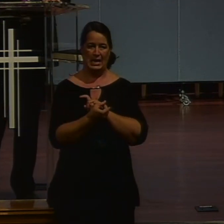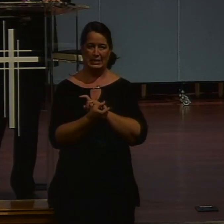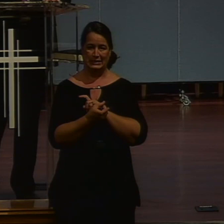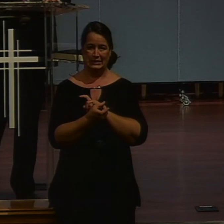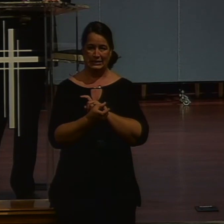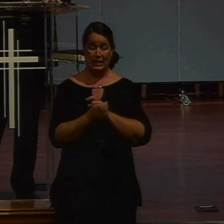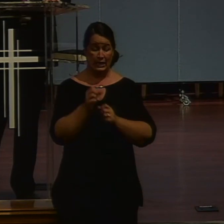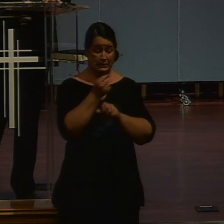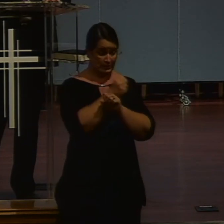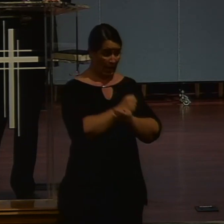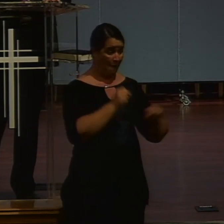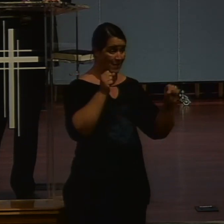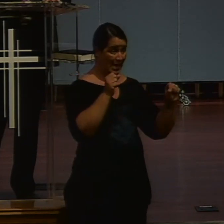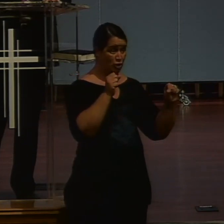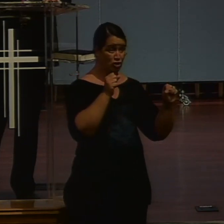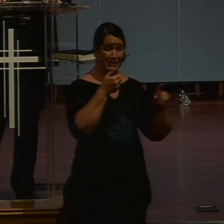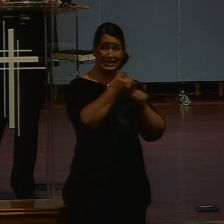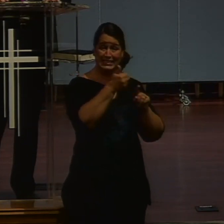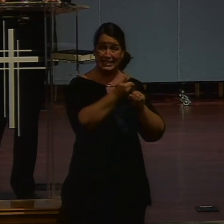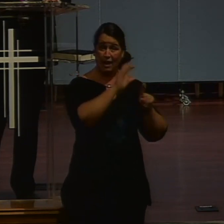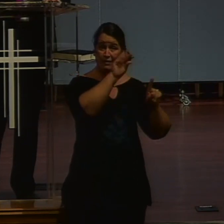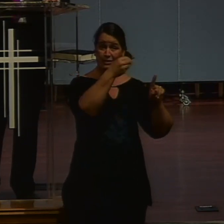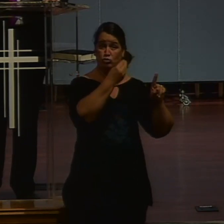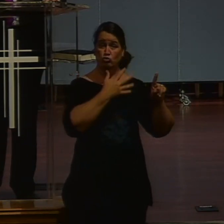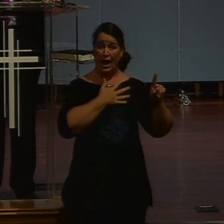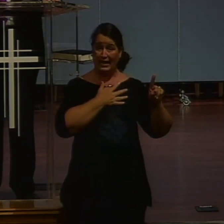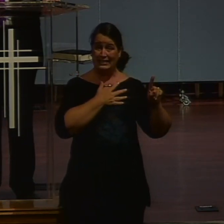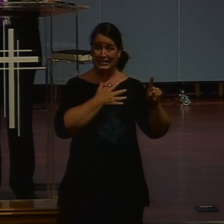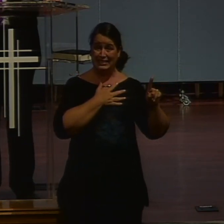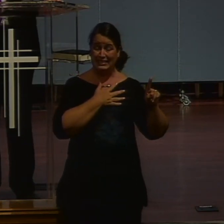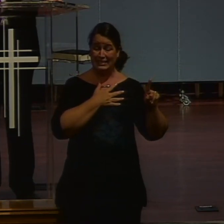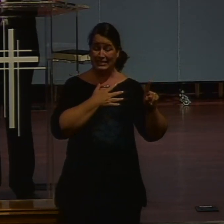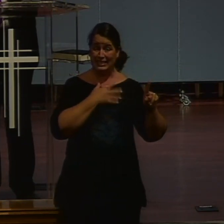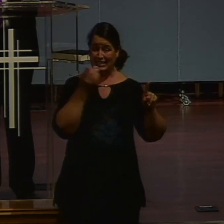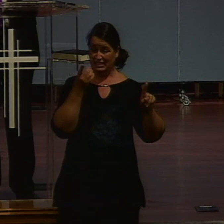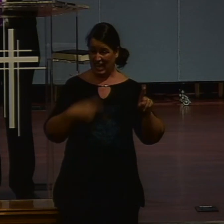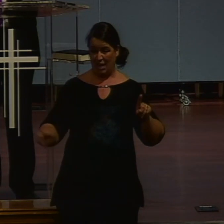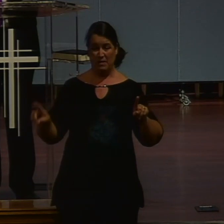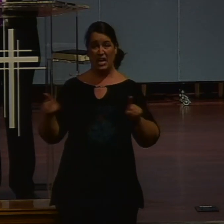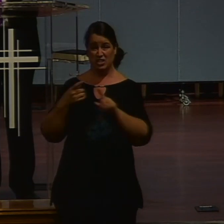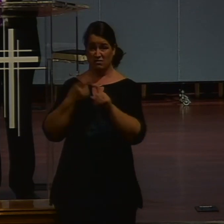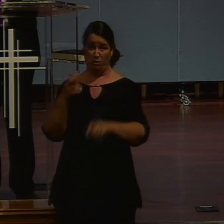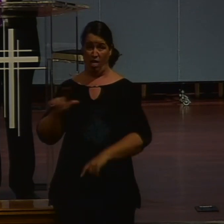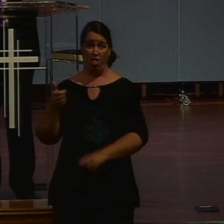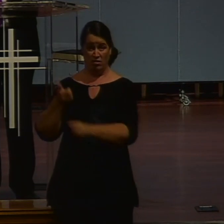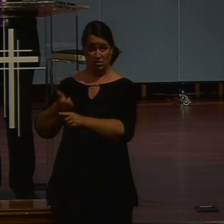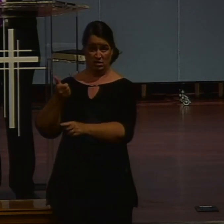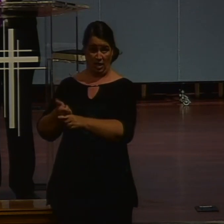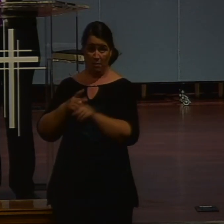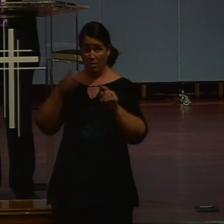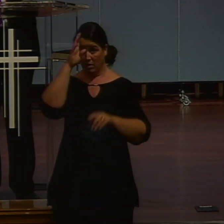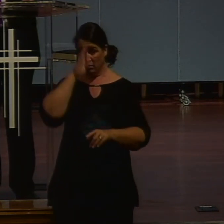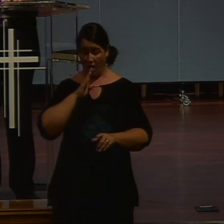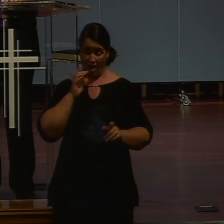damnation is all of sin and self. God loves you. He created you to know you, to love you and to give